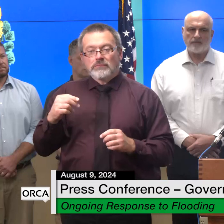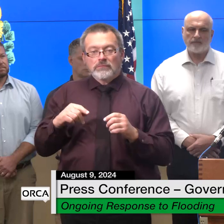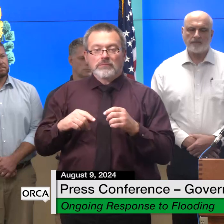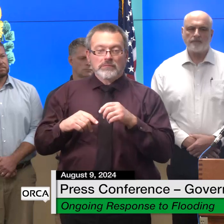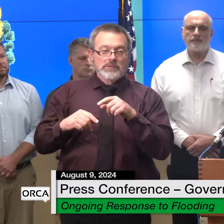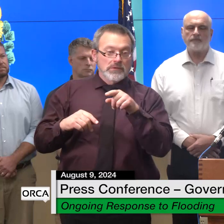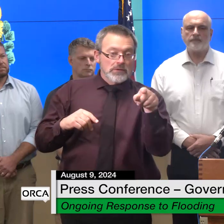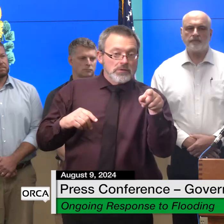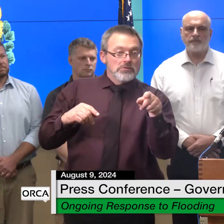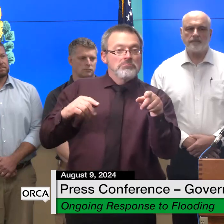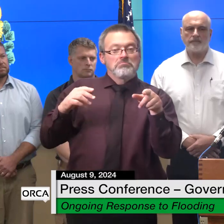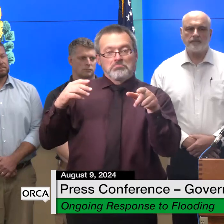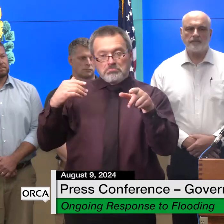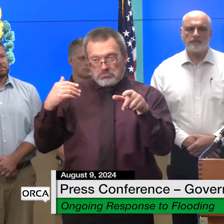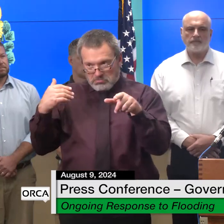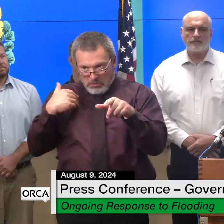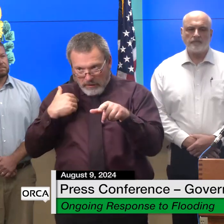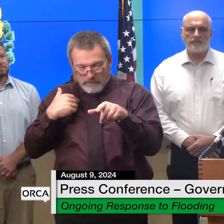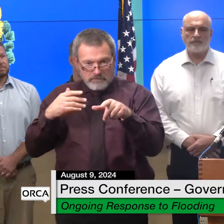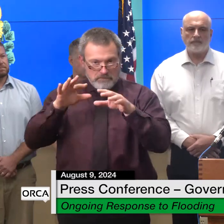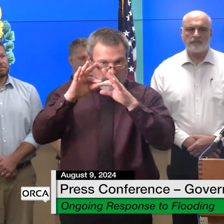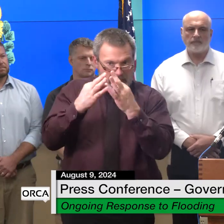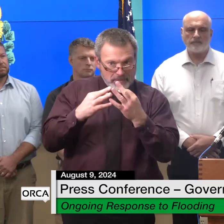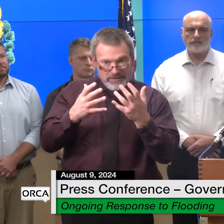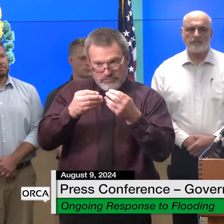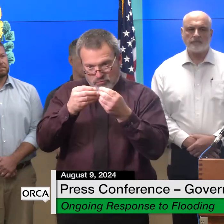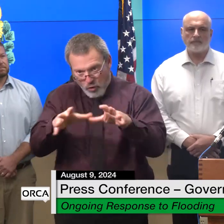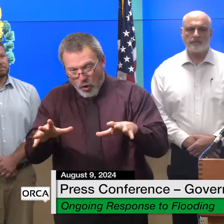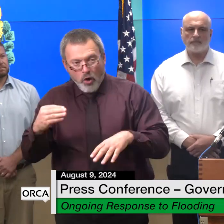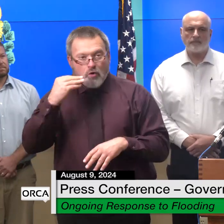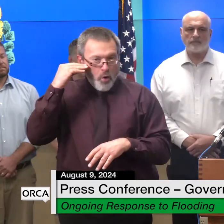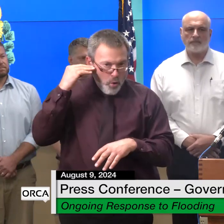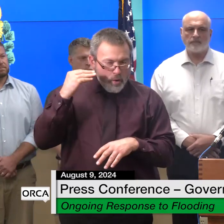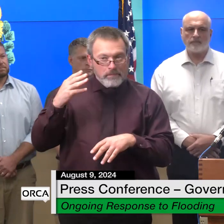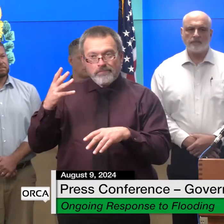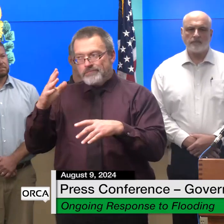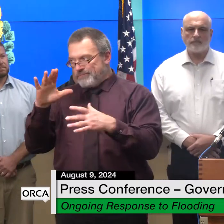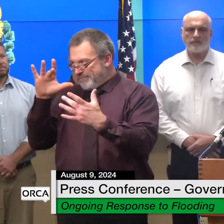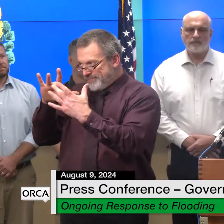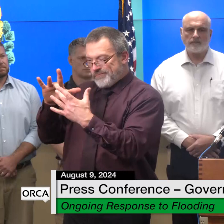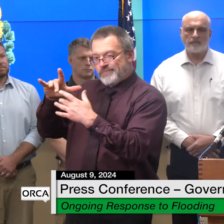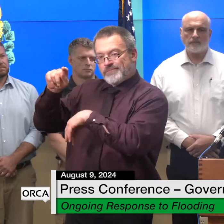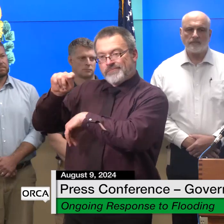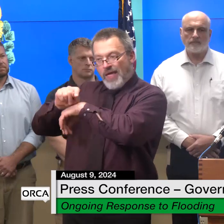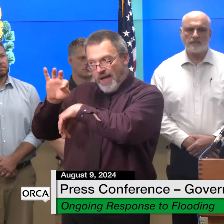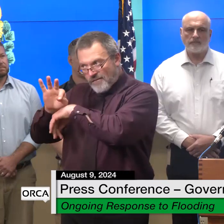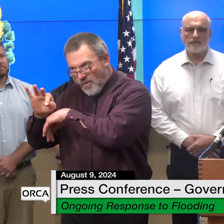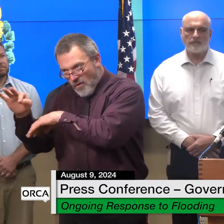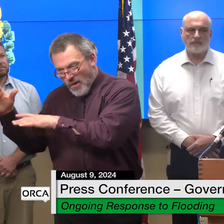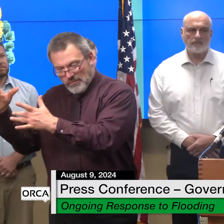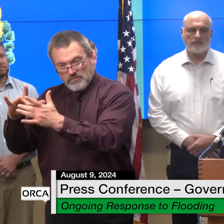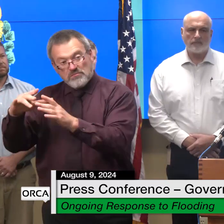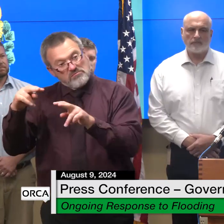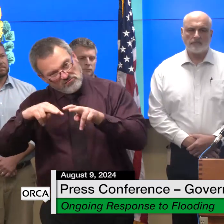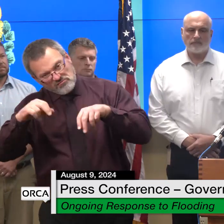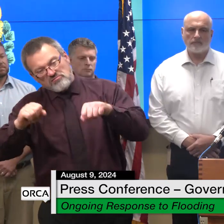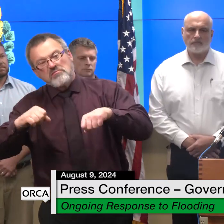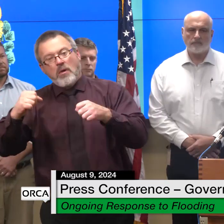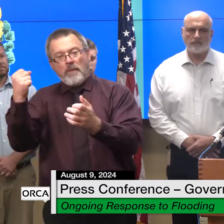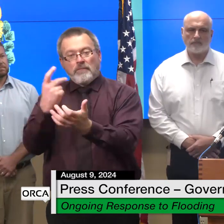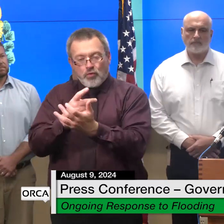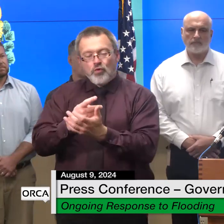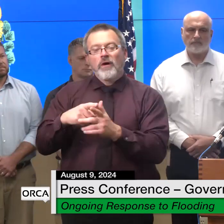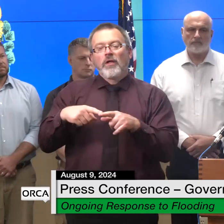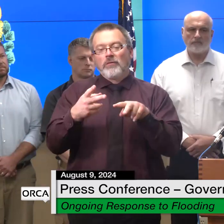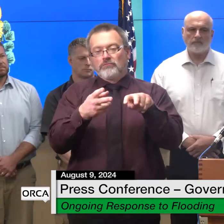complete the site work to make them usable then order and replace energy efficient mobile homes on the lots